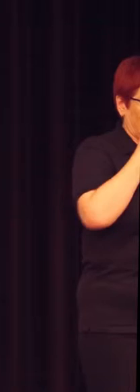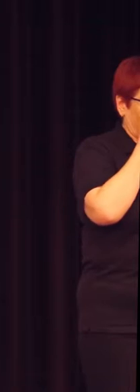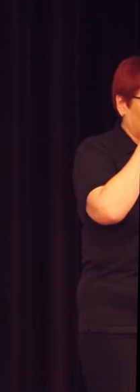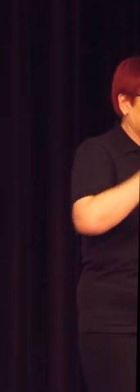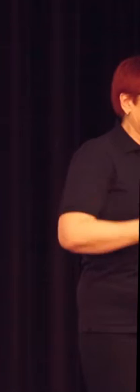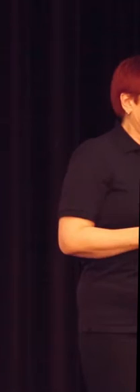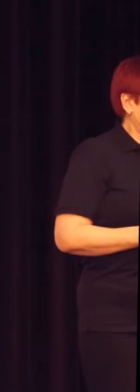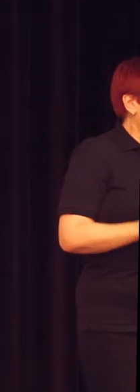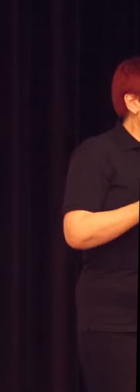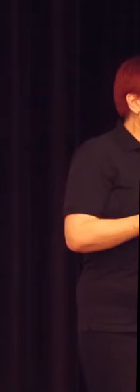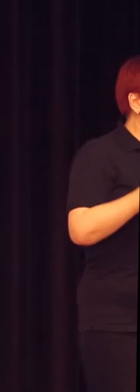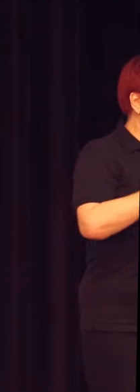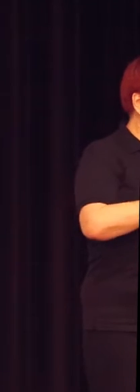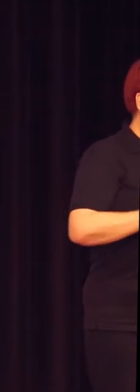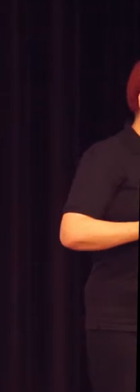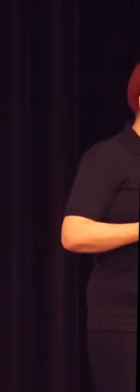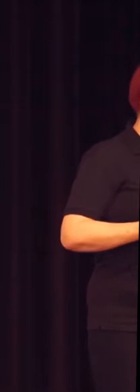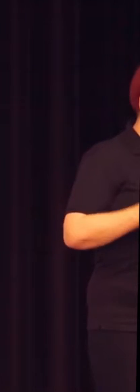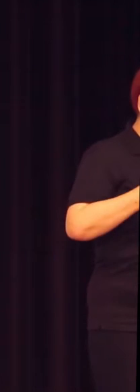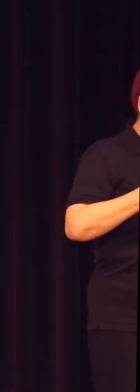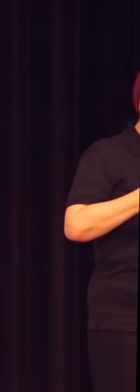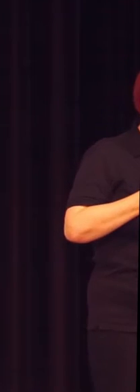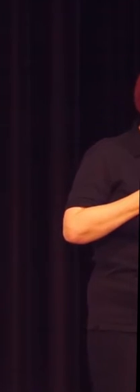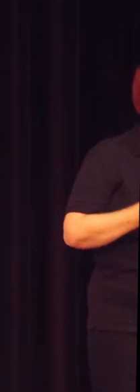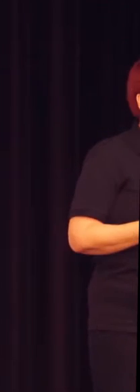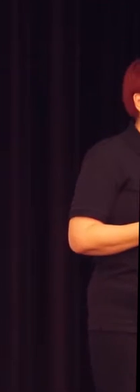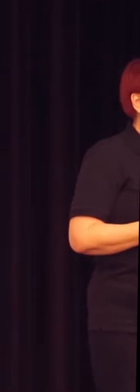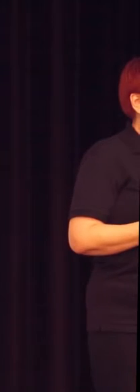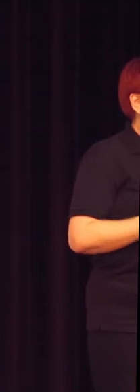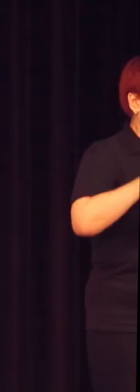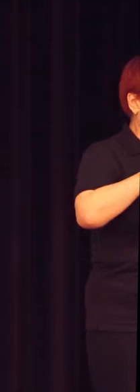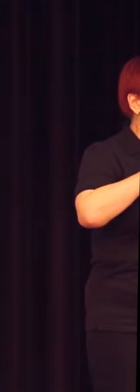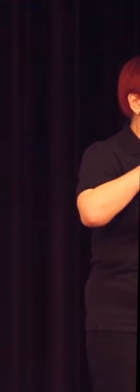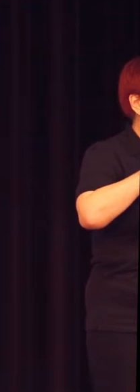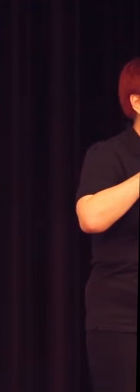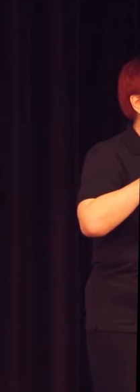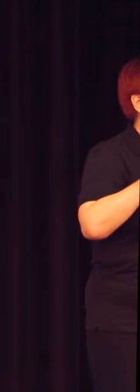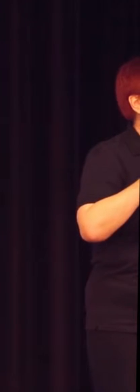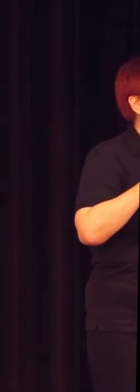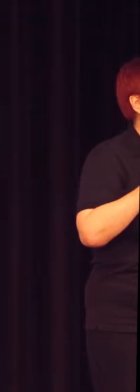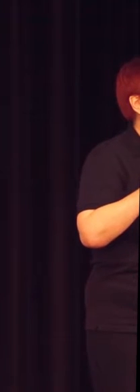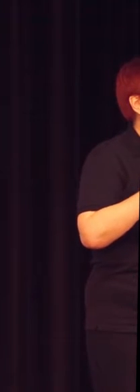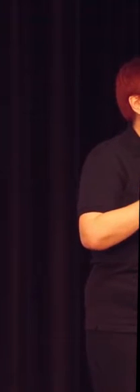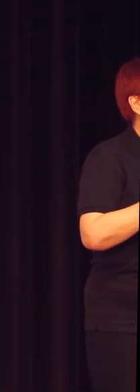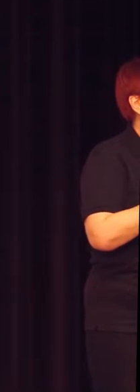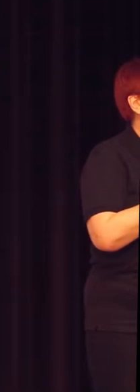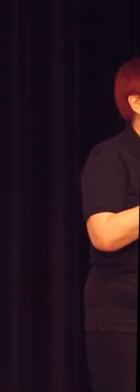But after week three, less than 10% of our enrolment.